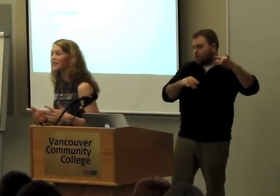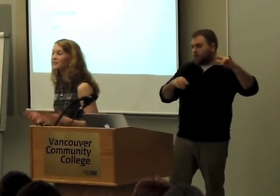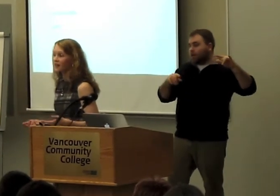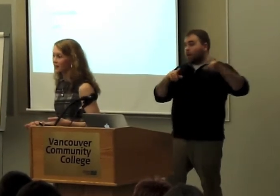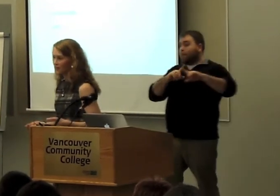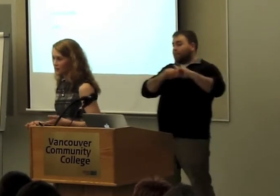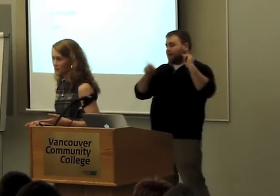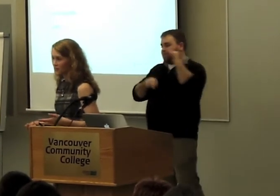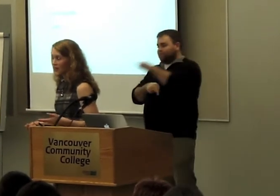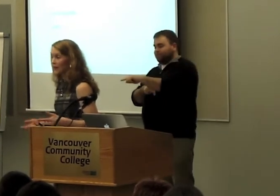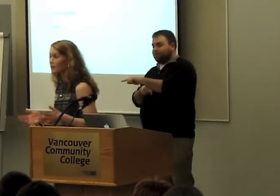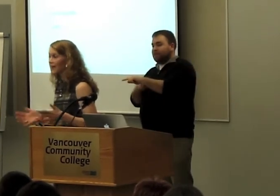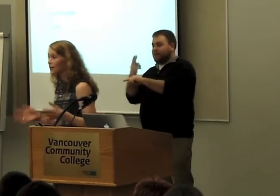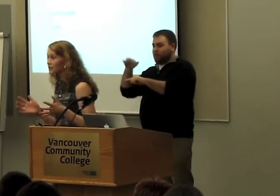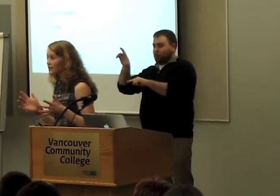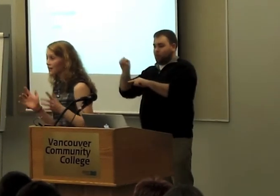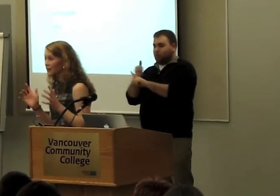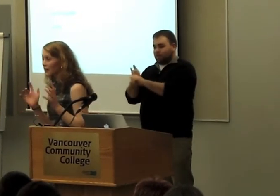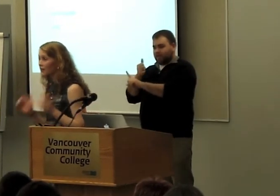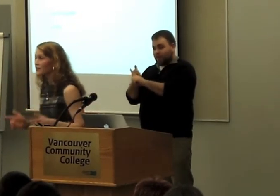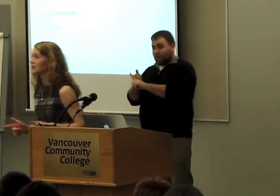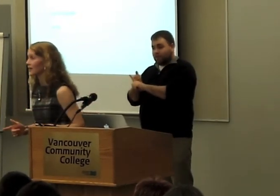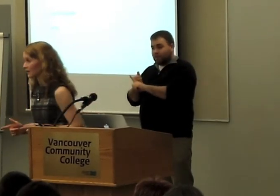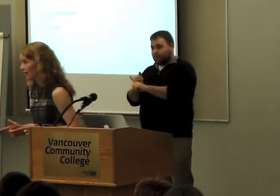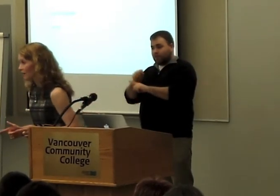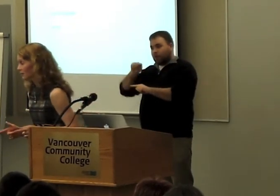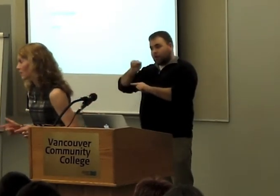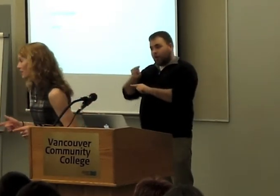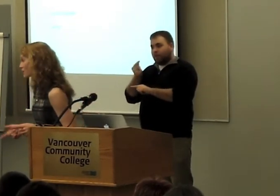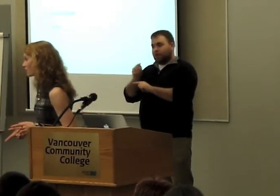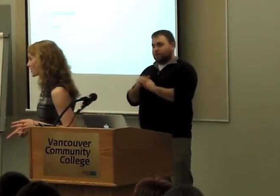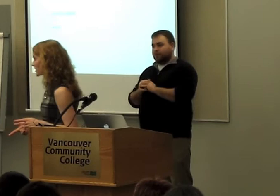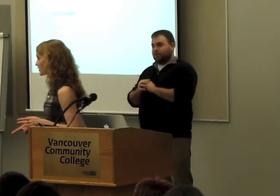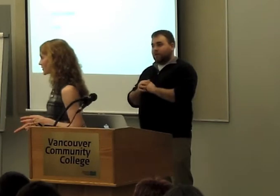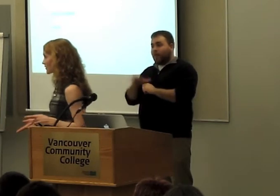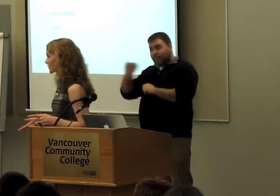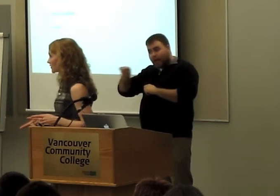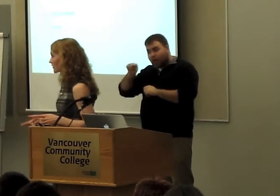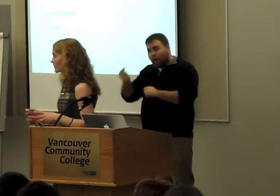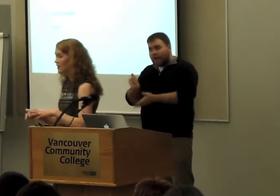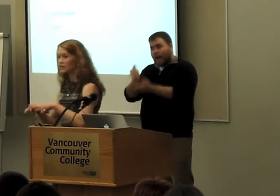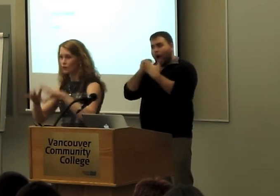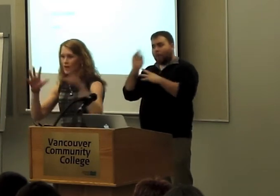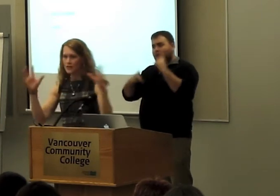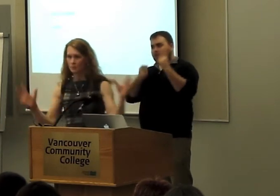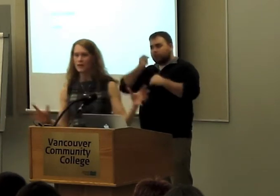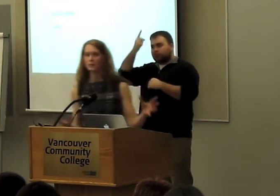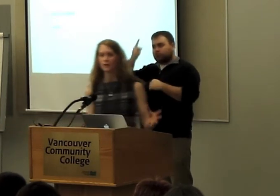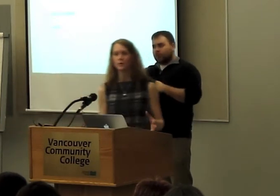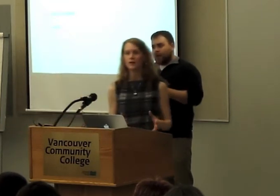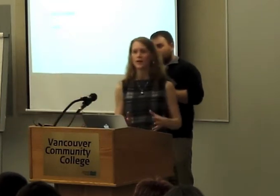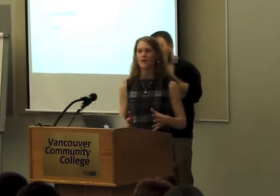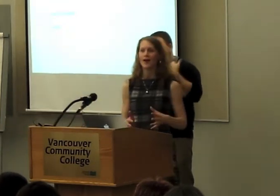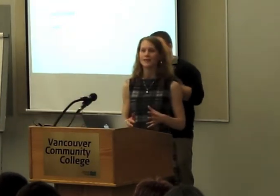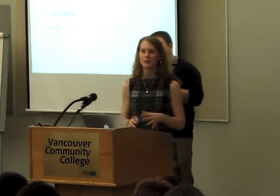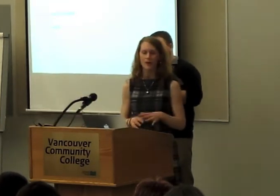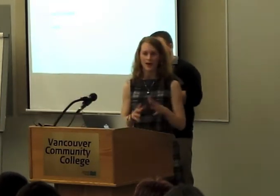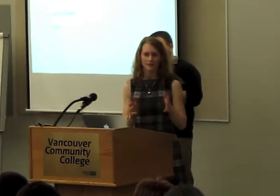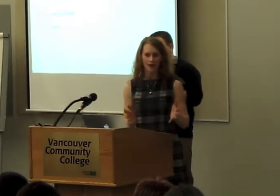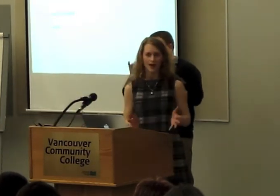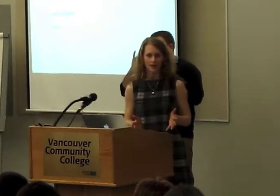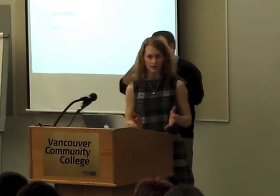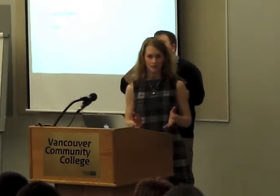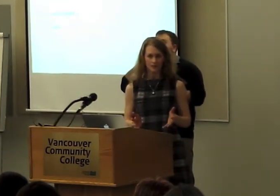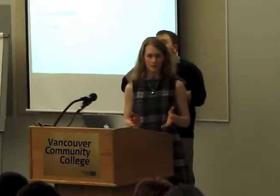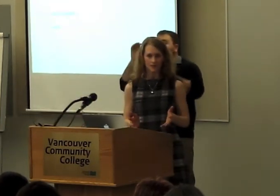they are the unsung heroes. And without the courtesy offered by punctuation, these great people would not have had the